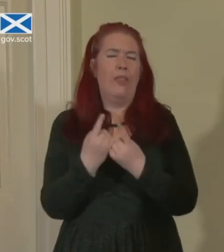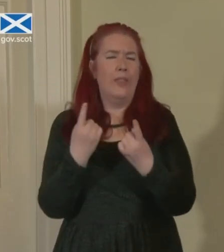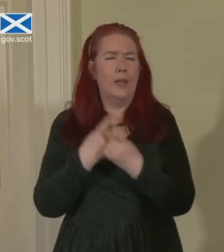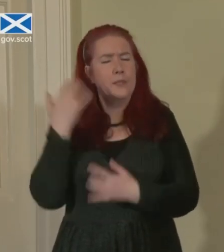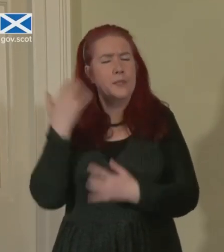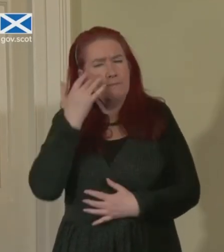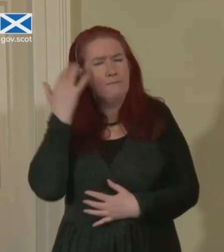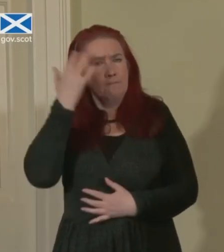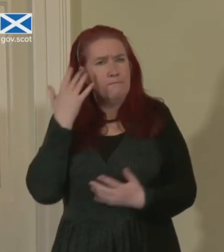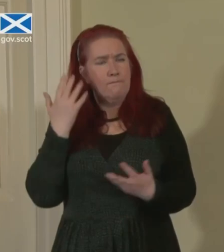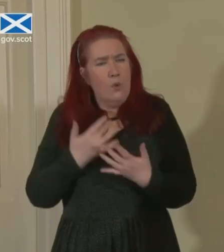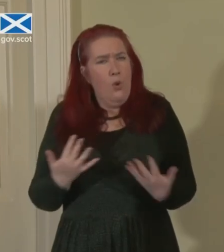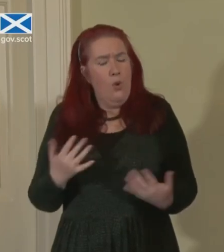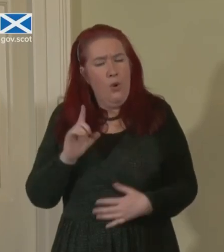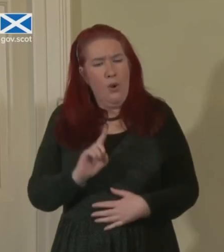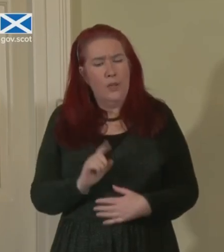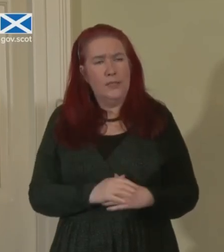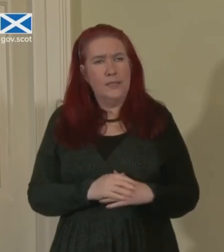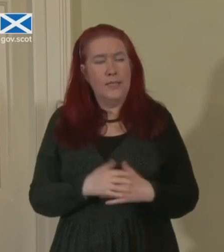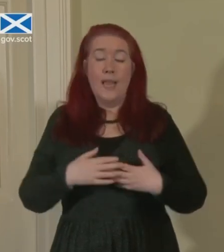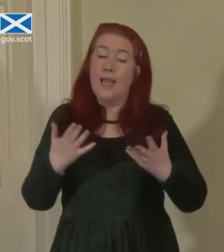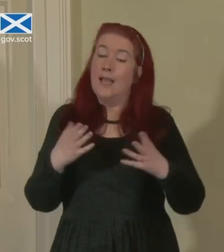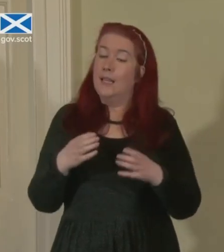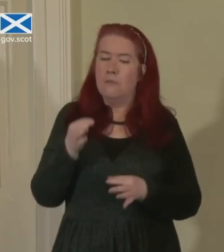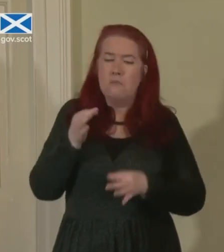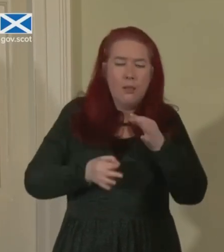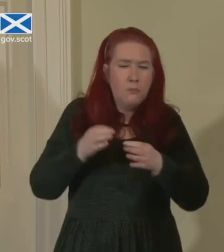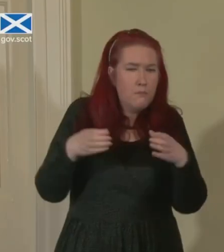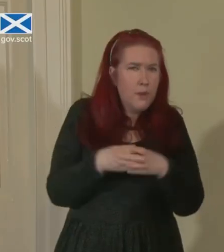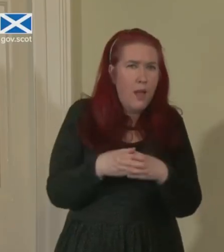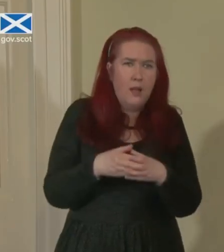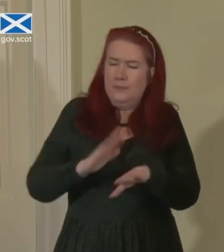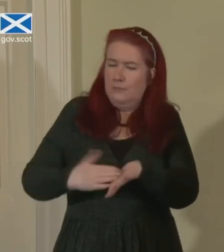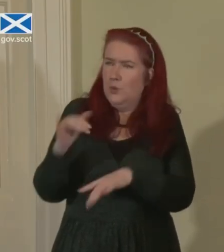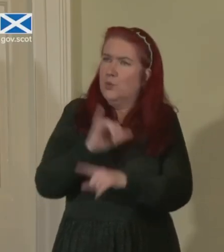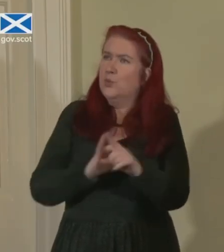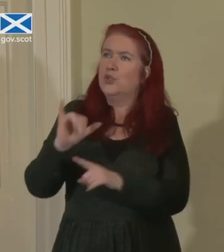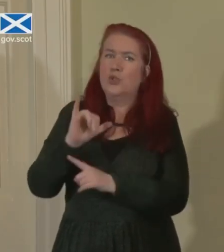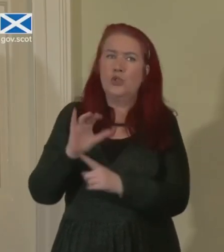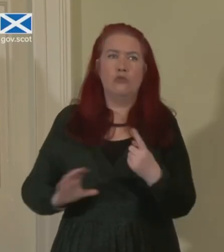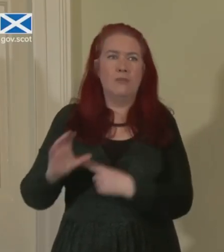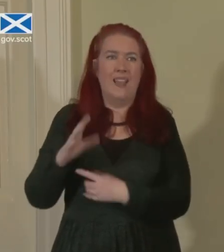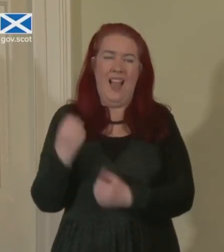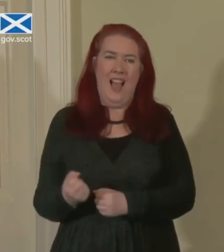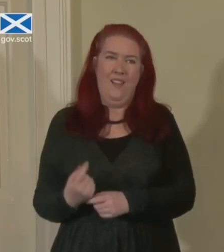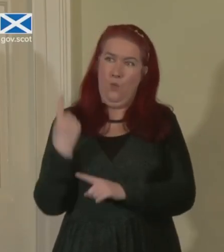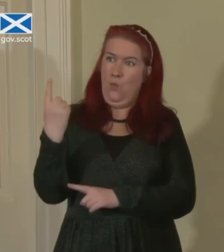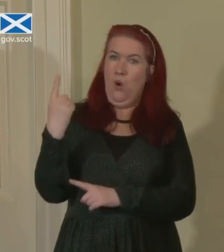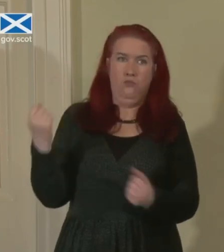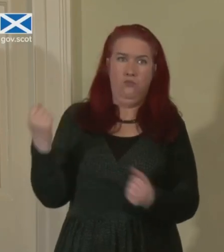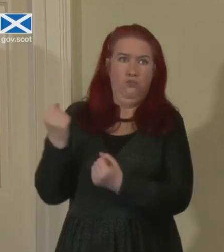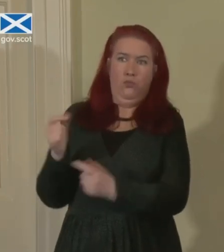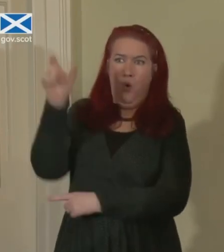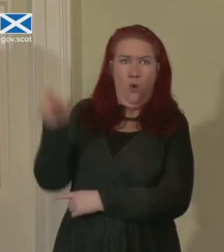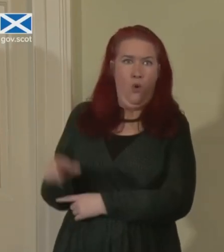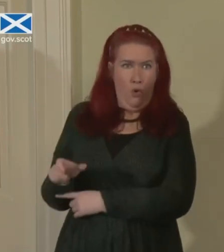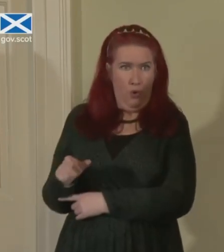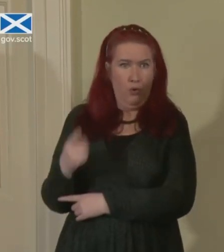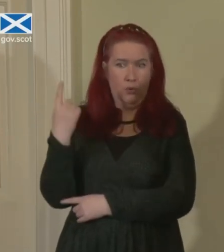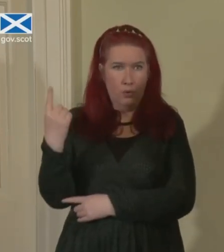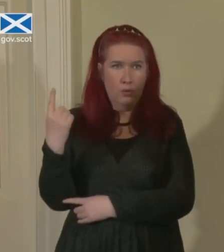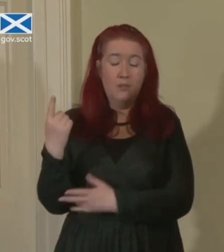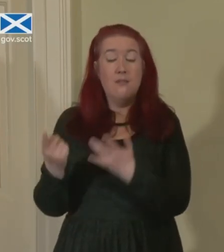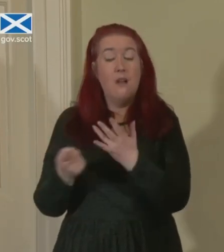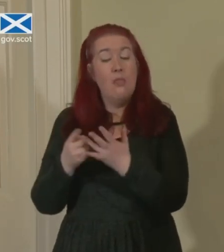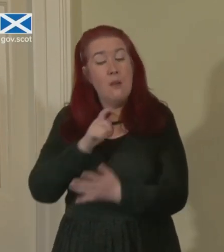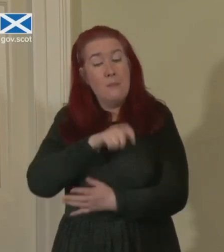is that when a political party, any political party in any country has very dominant individuals. Others through